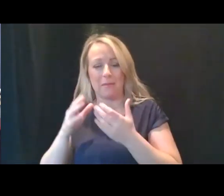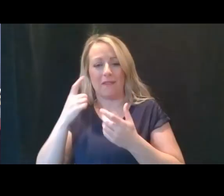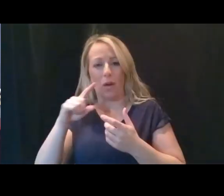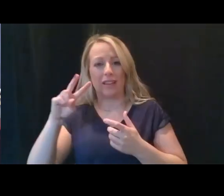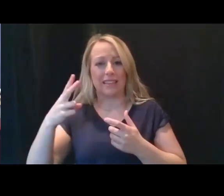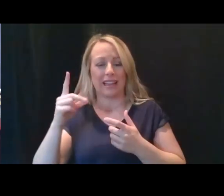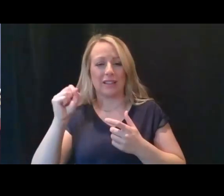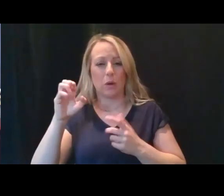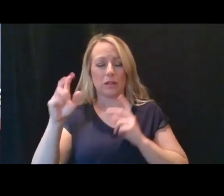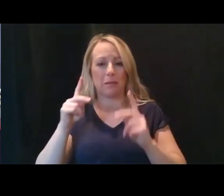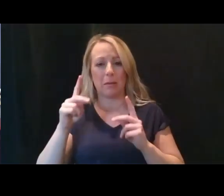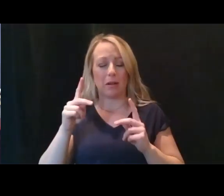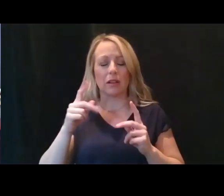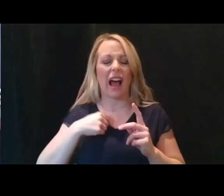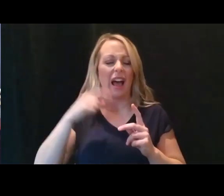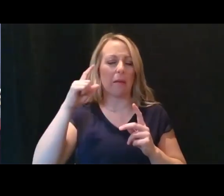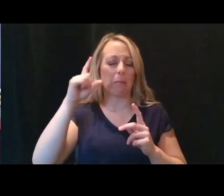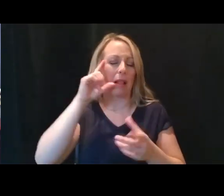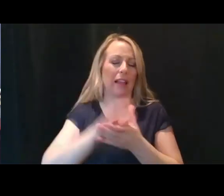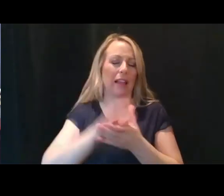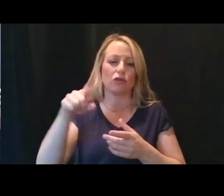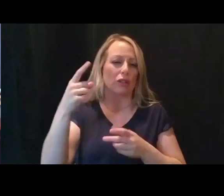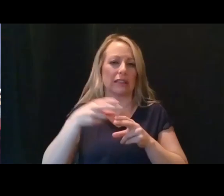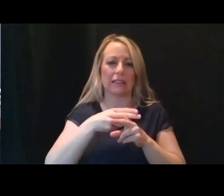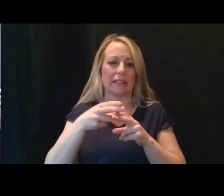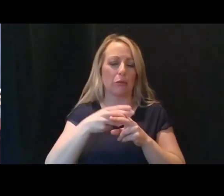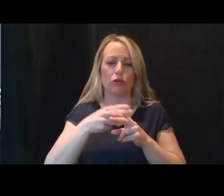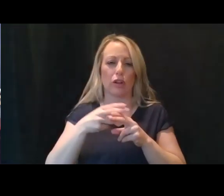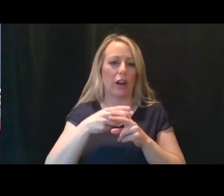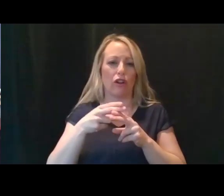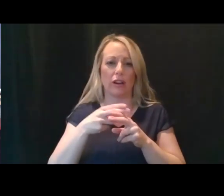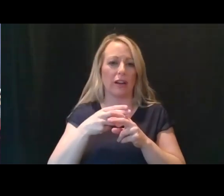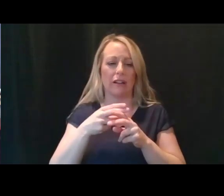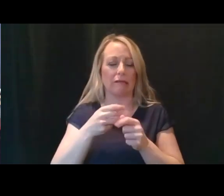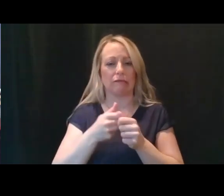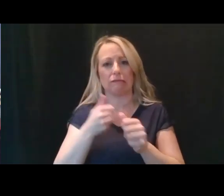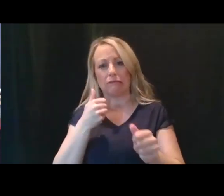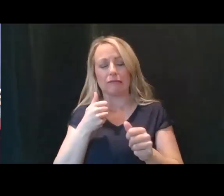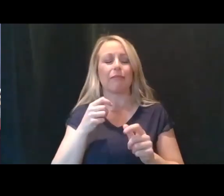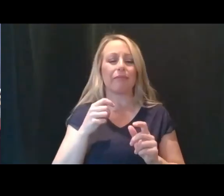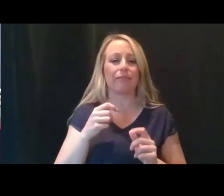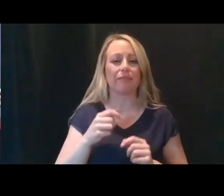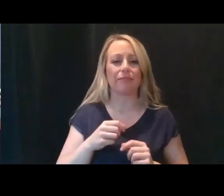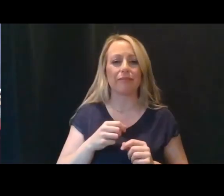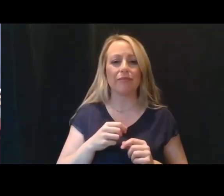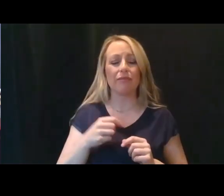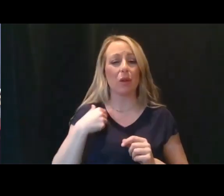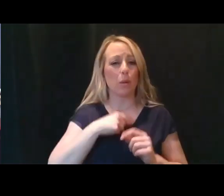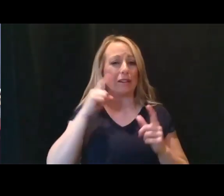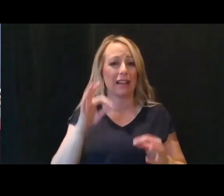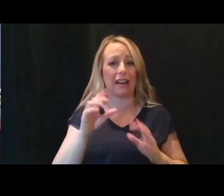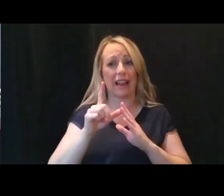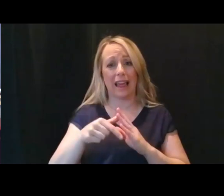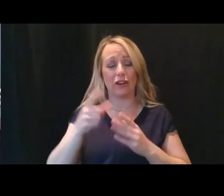just a temporary setback. We continue to ask for your patients. We will decide it later this week where next